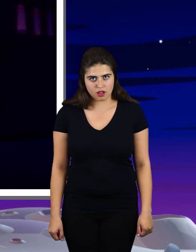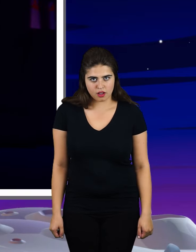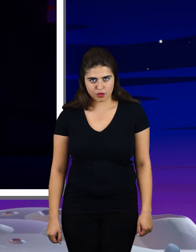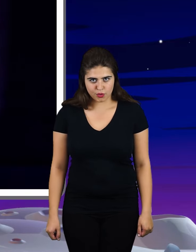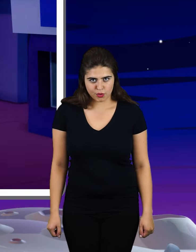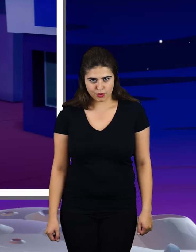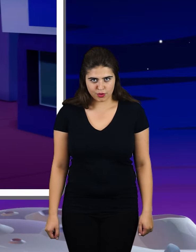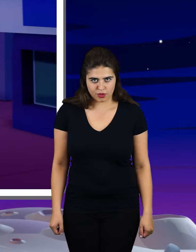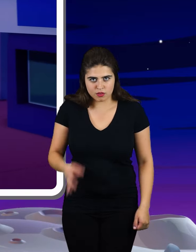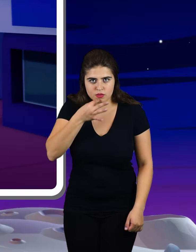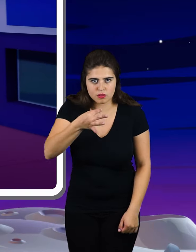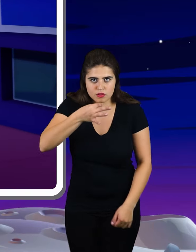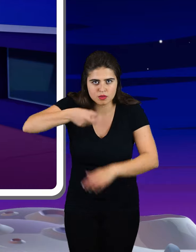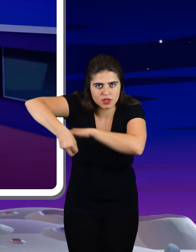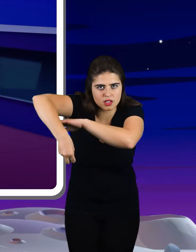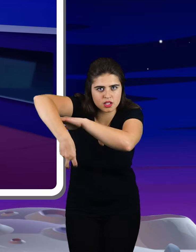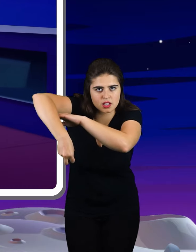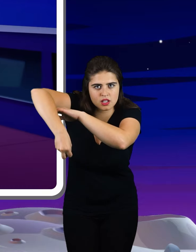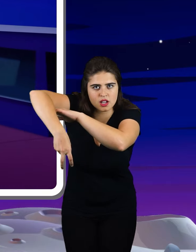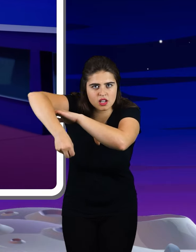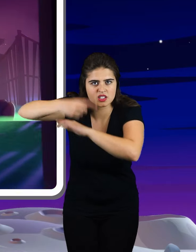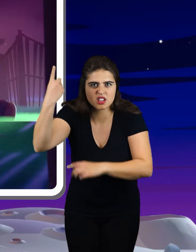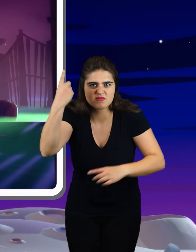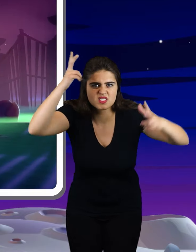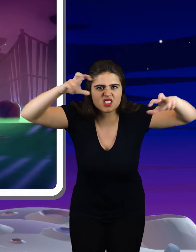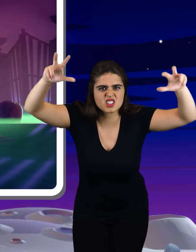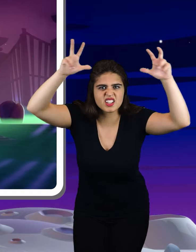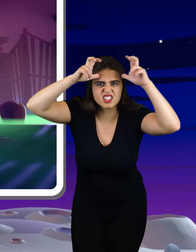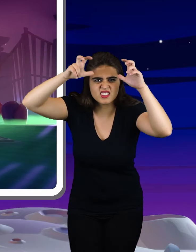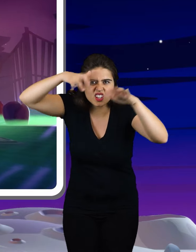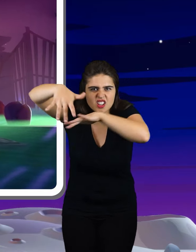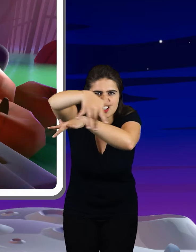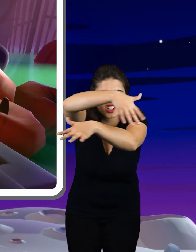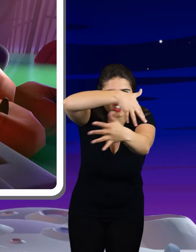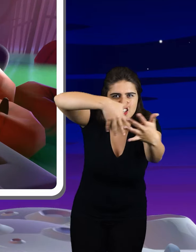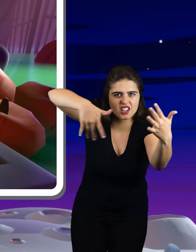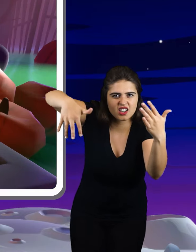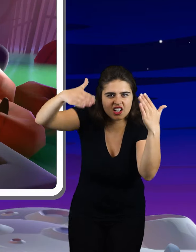It's close to midnight And something evil's lurking in the dark